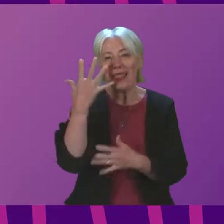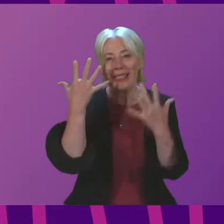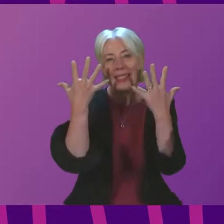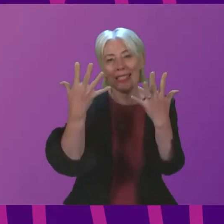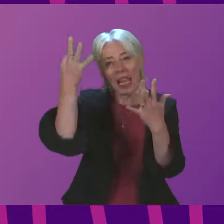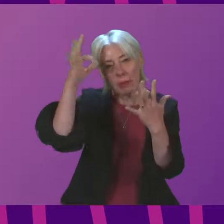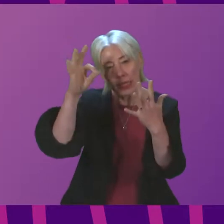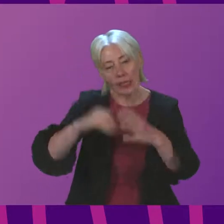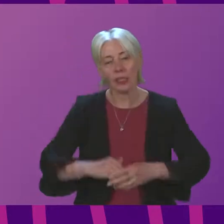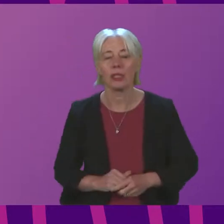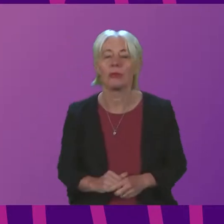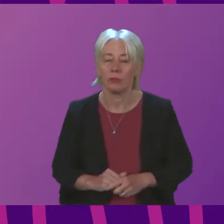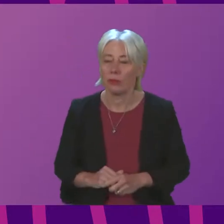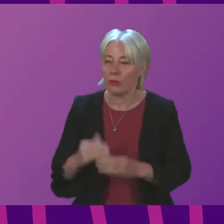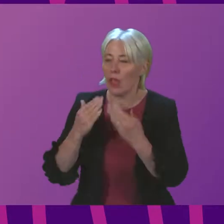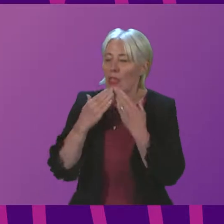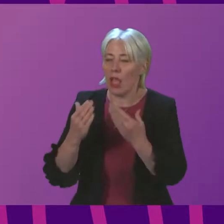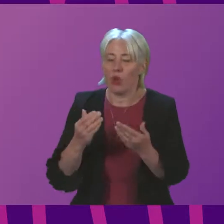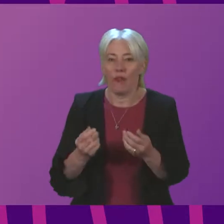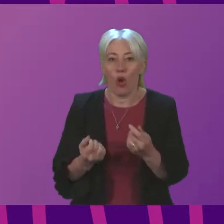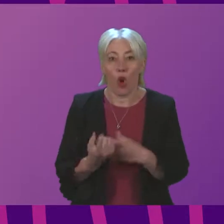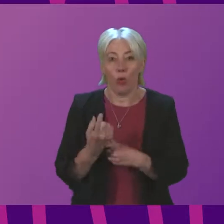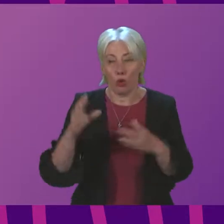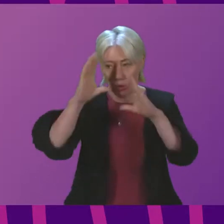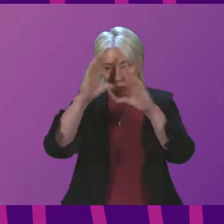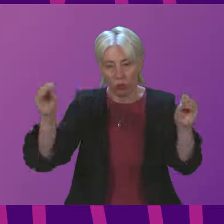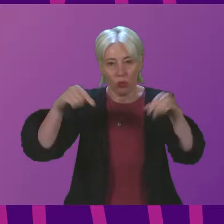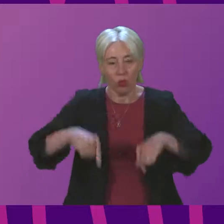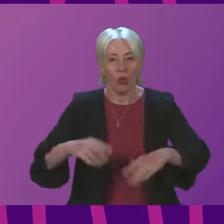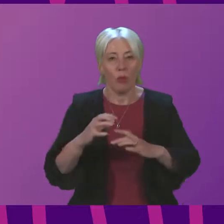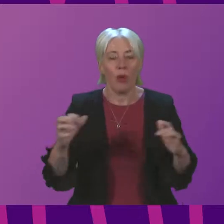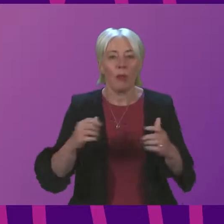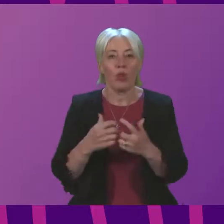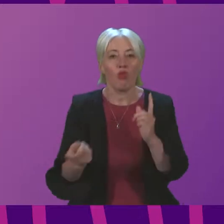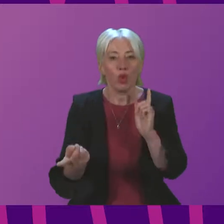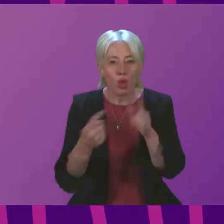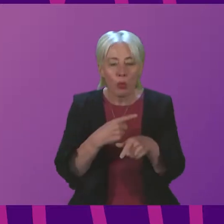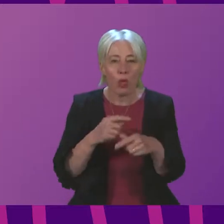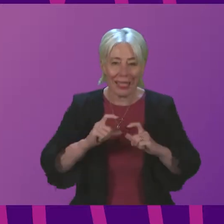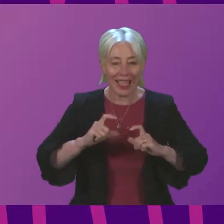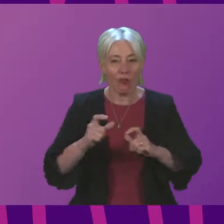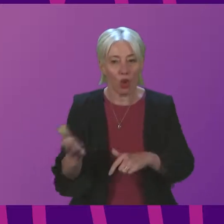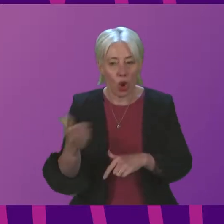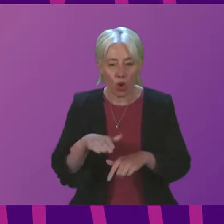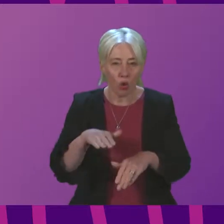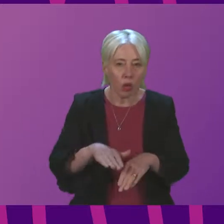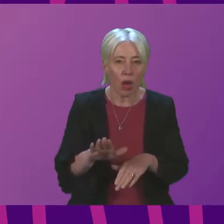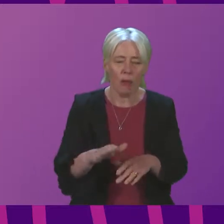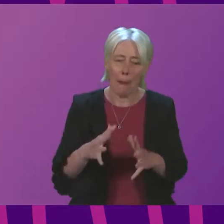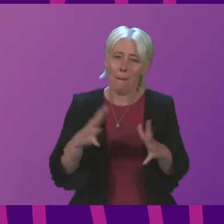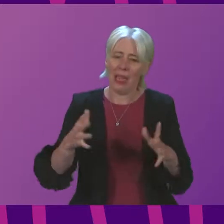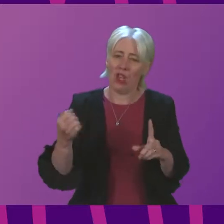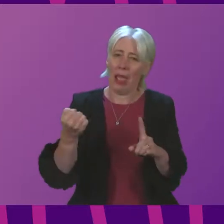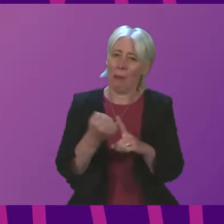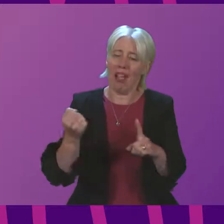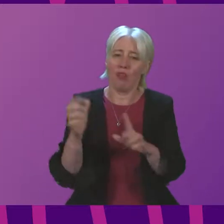First Minister. Mr Swinney, I am grateful for the opportunity to update Parliament on the response to and continued recovery from the major impacts of Storm